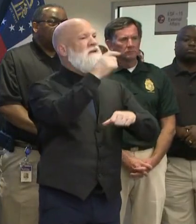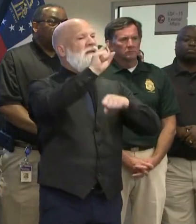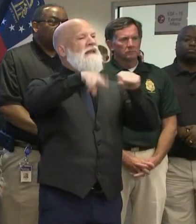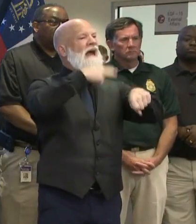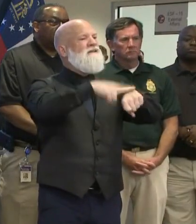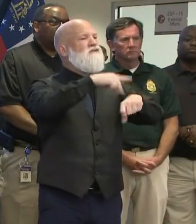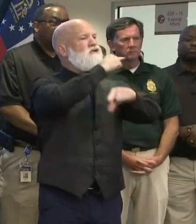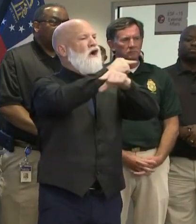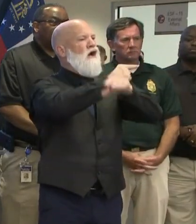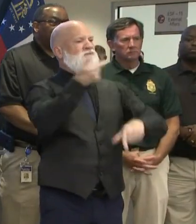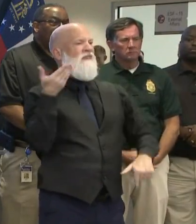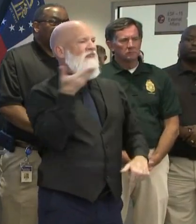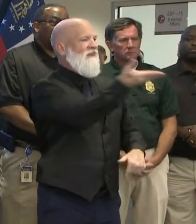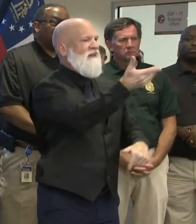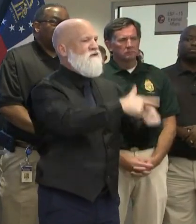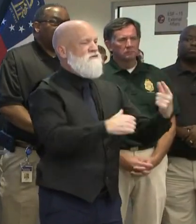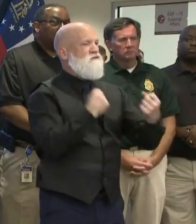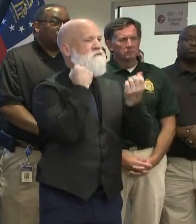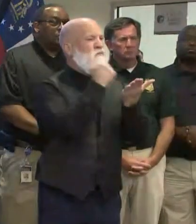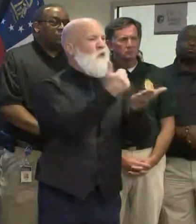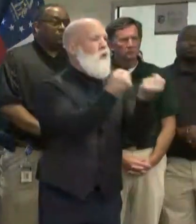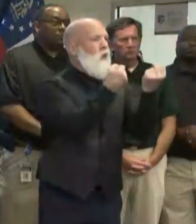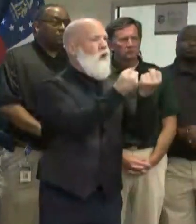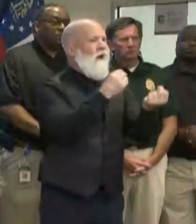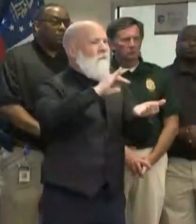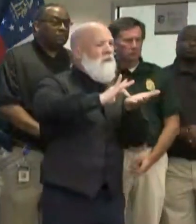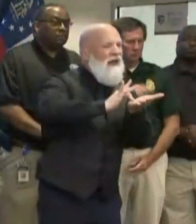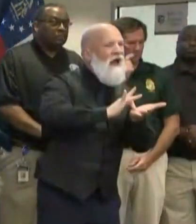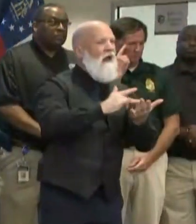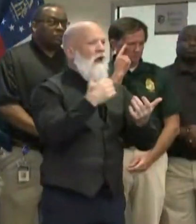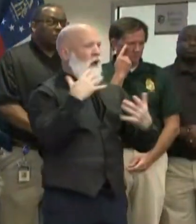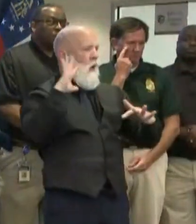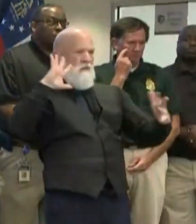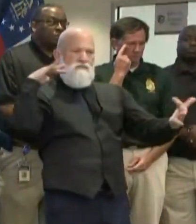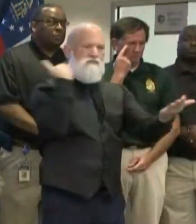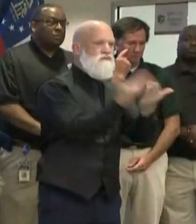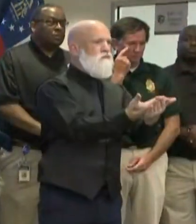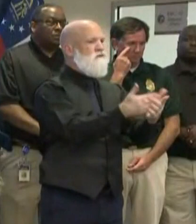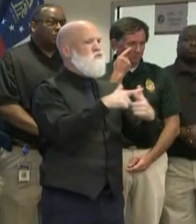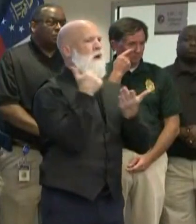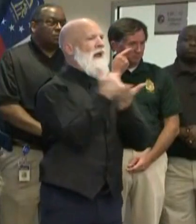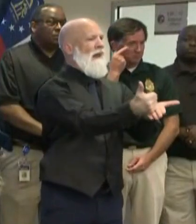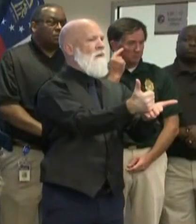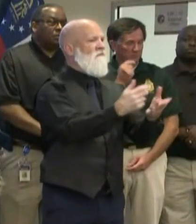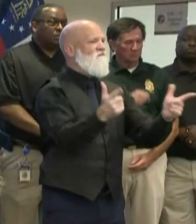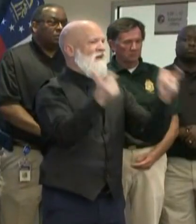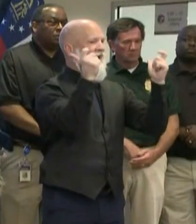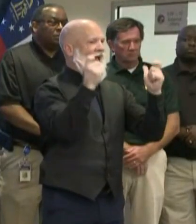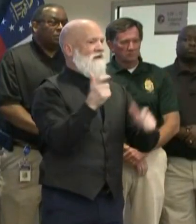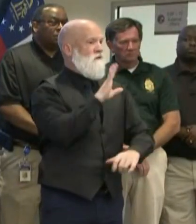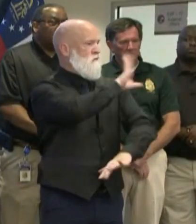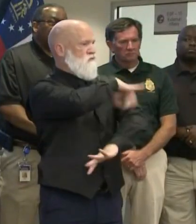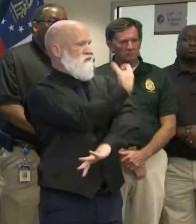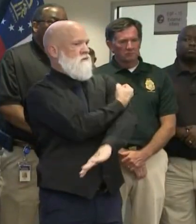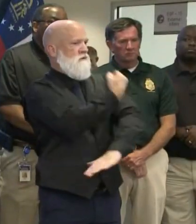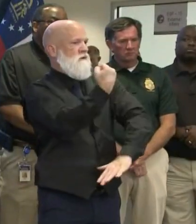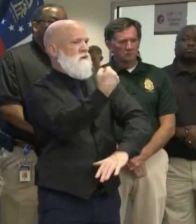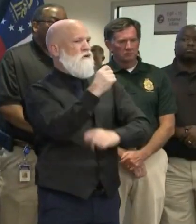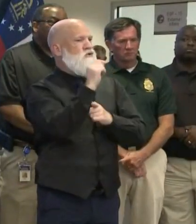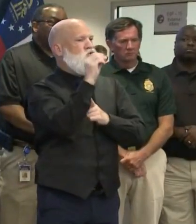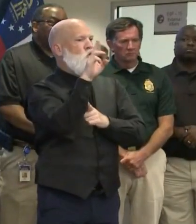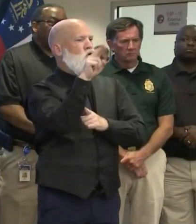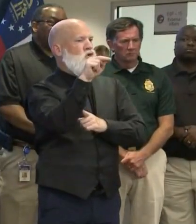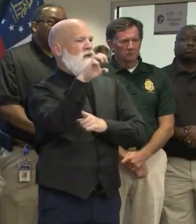their medic team got there probably in less than a minute or two, tourniqueted him, and the Atlanta police